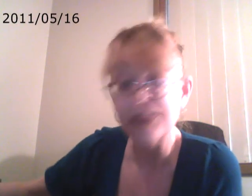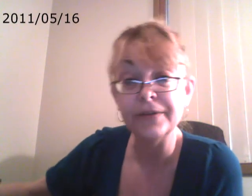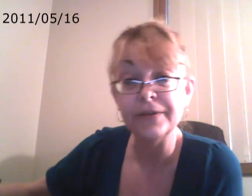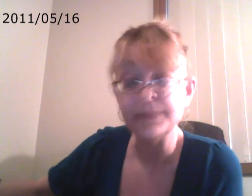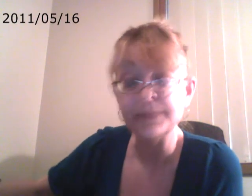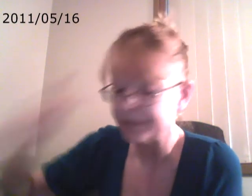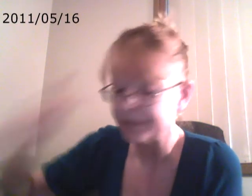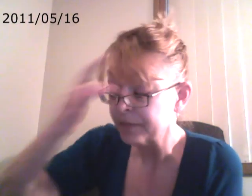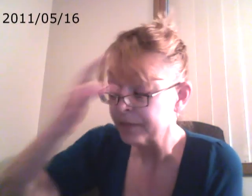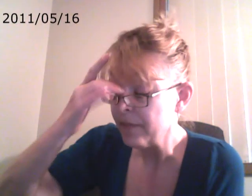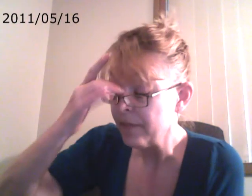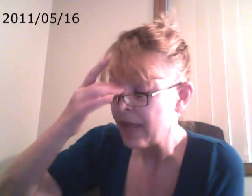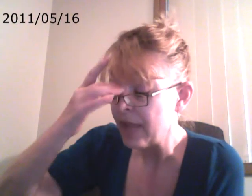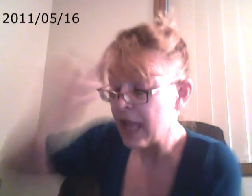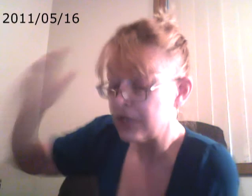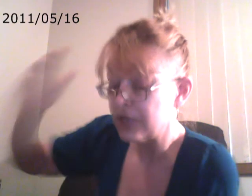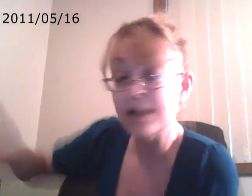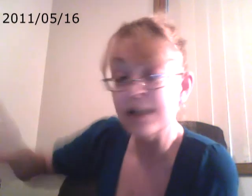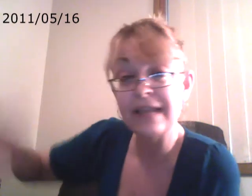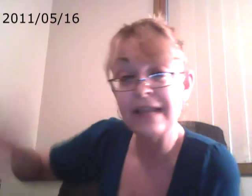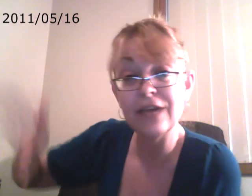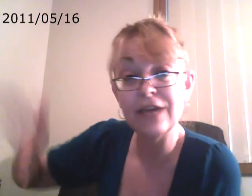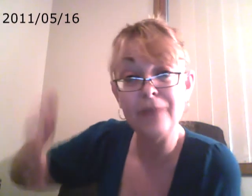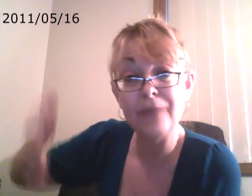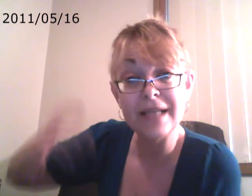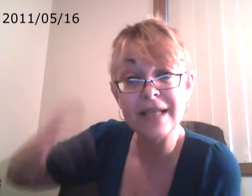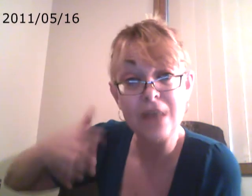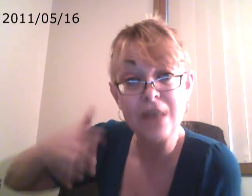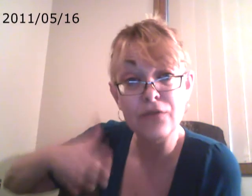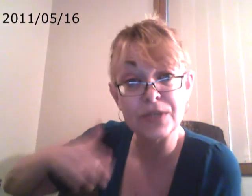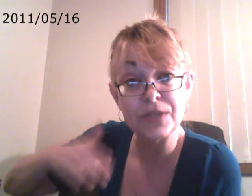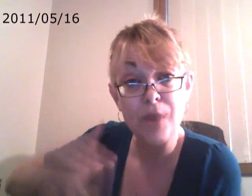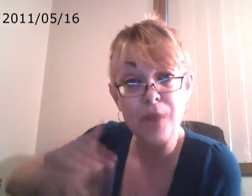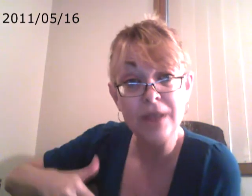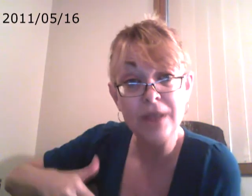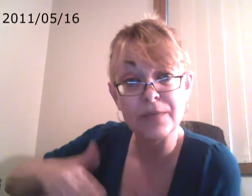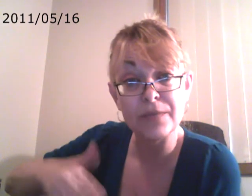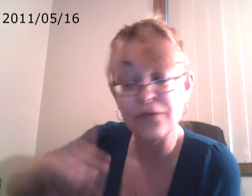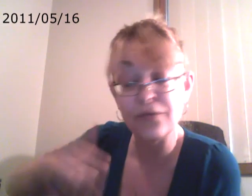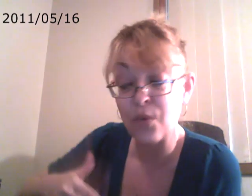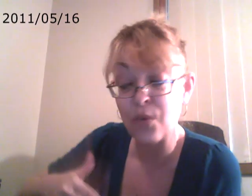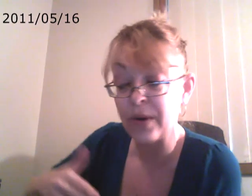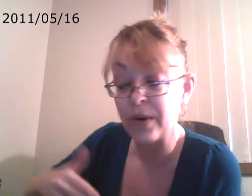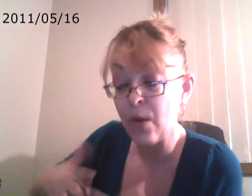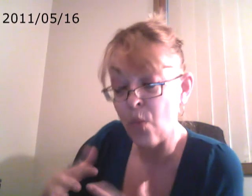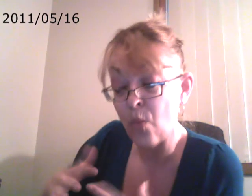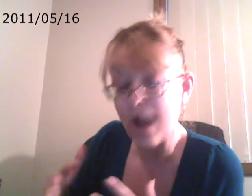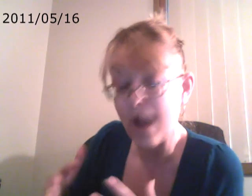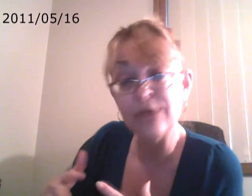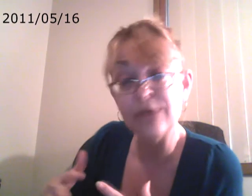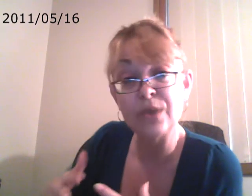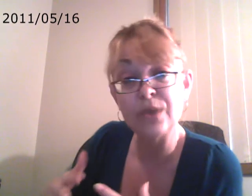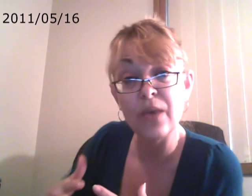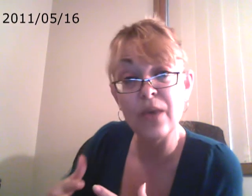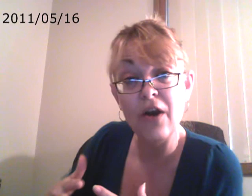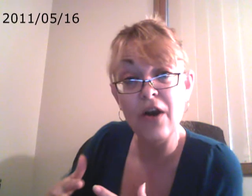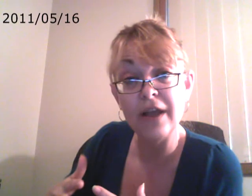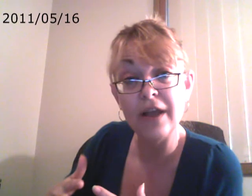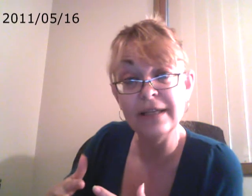as long as I held myself responsible for why it was going on, even